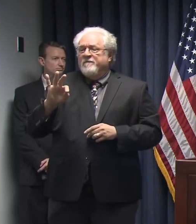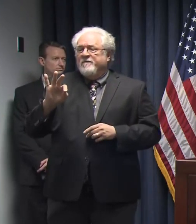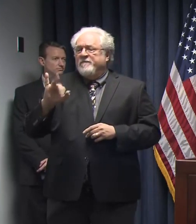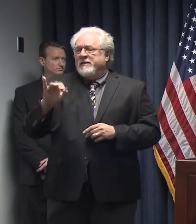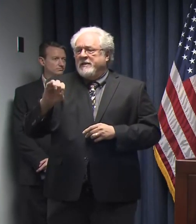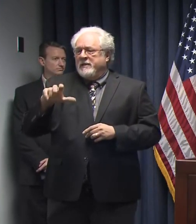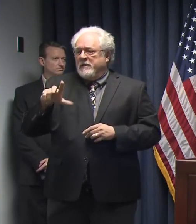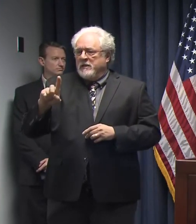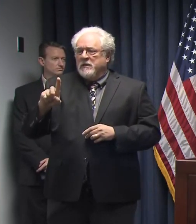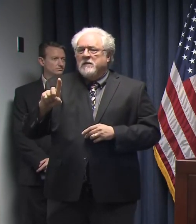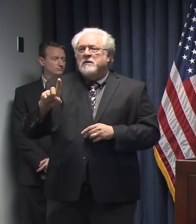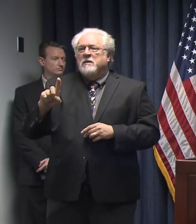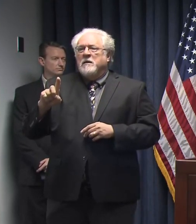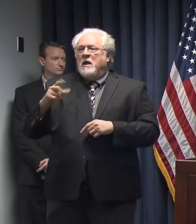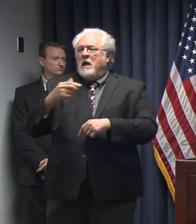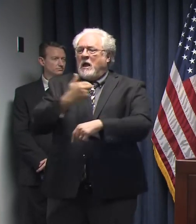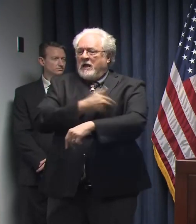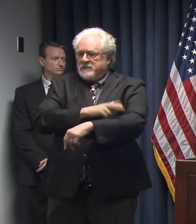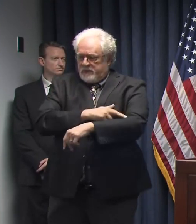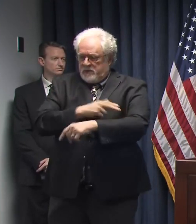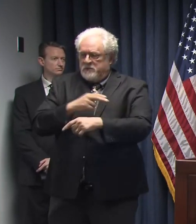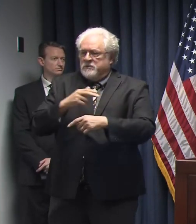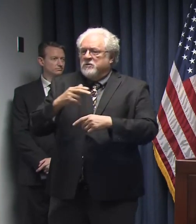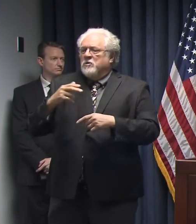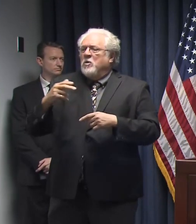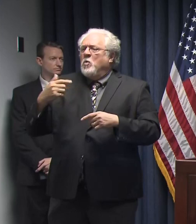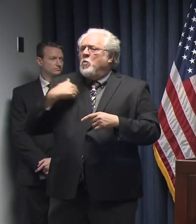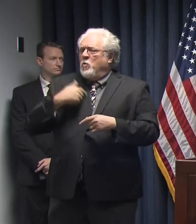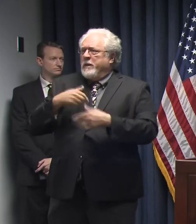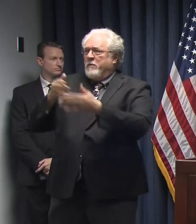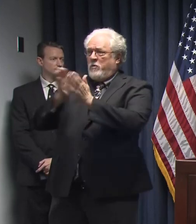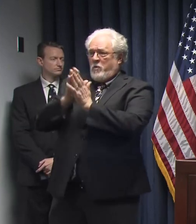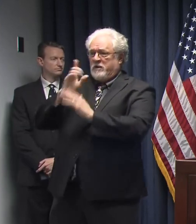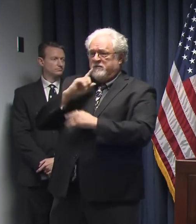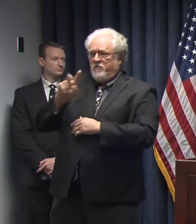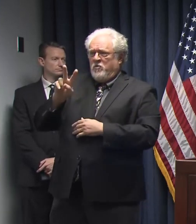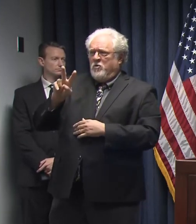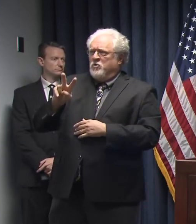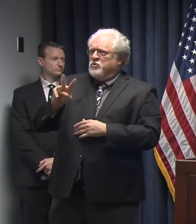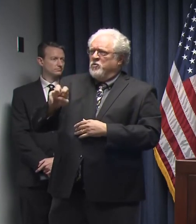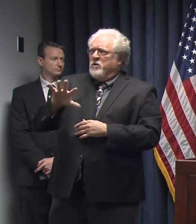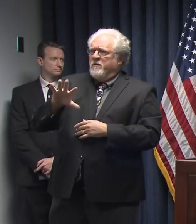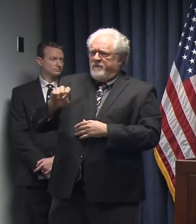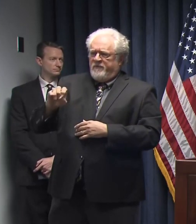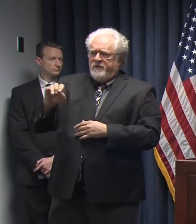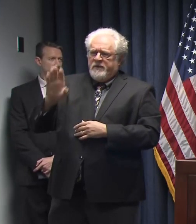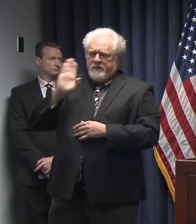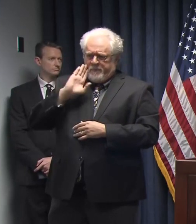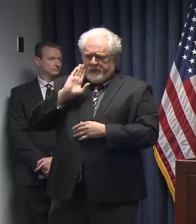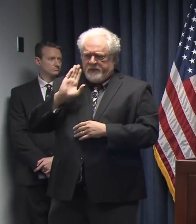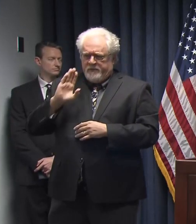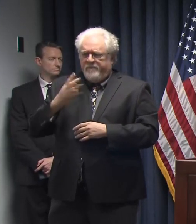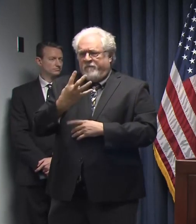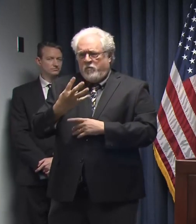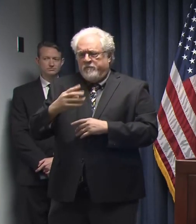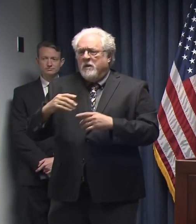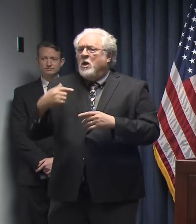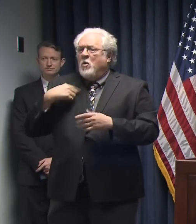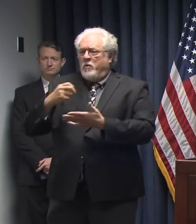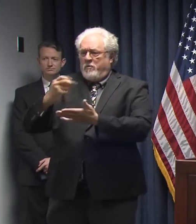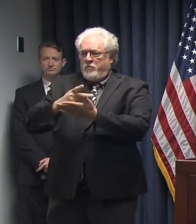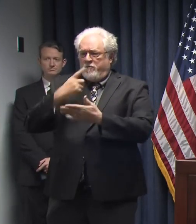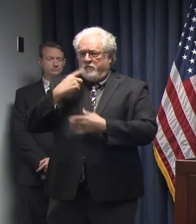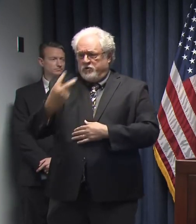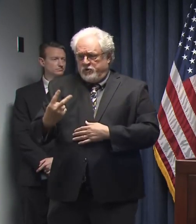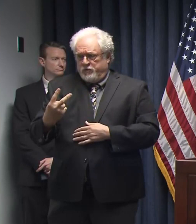what we got, we had requested four 250 bed units. We were approved for